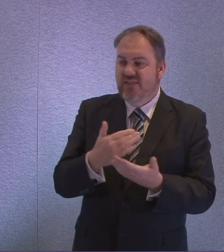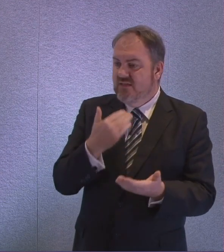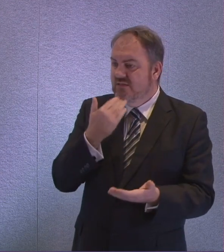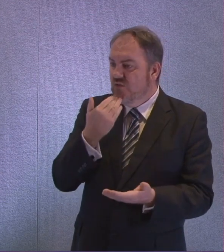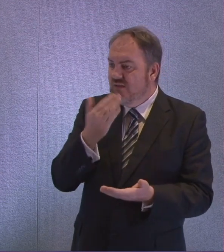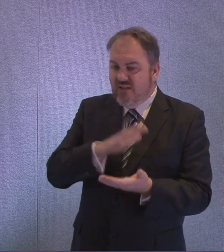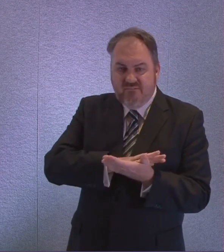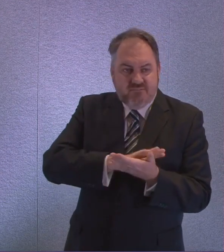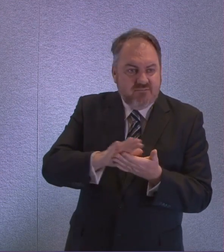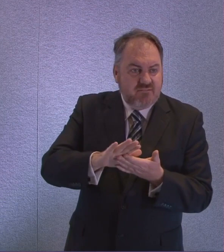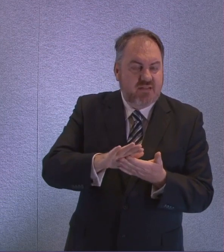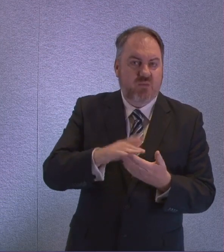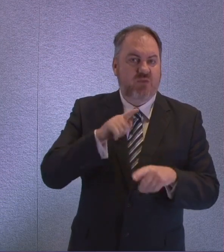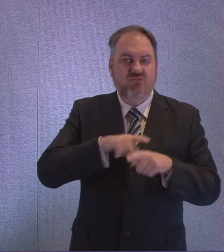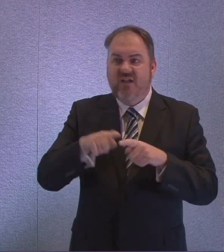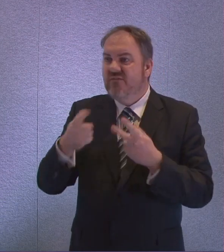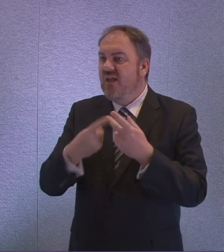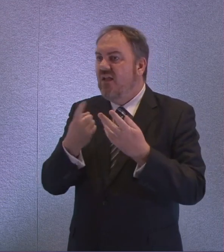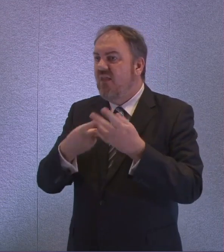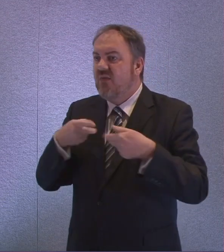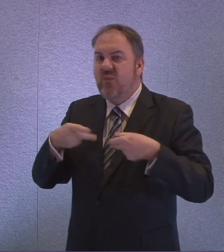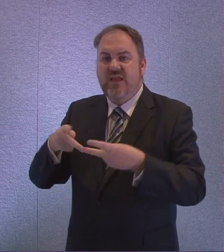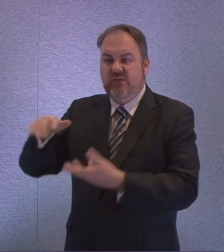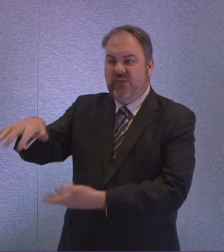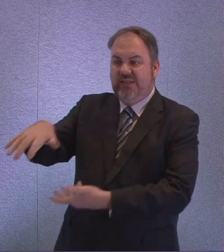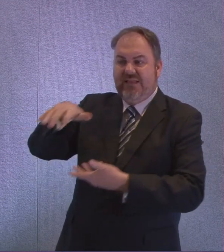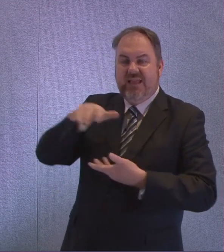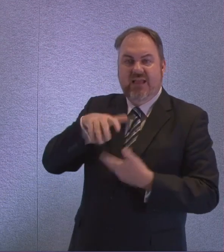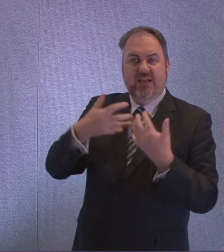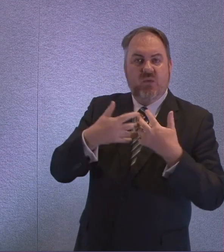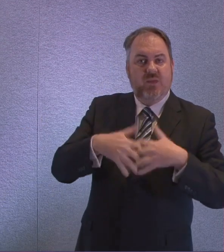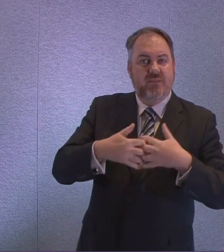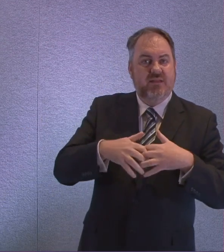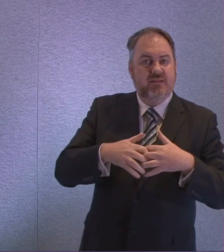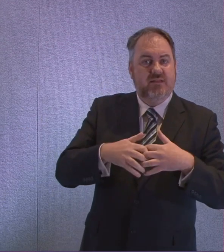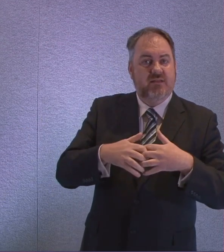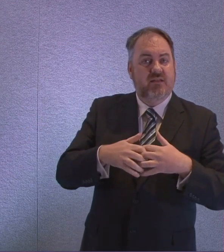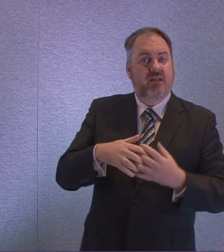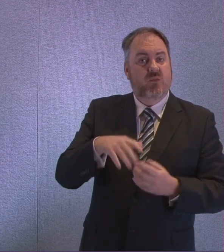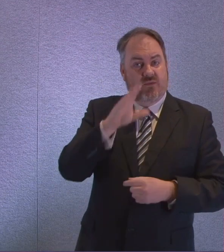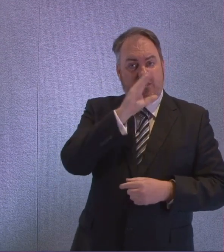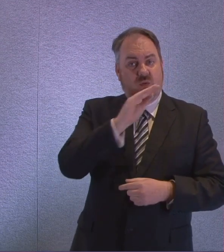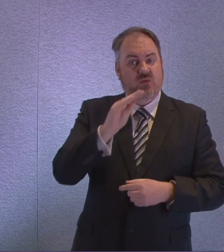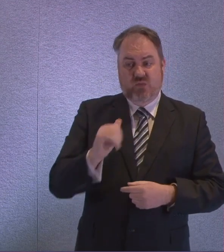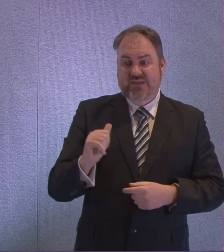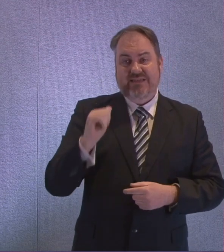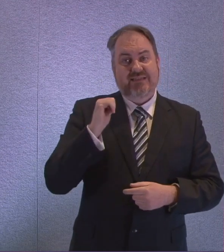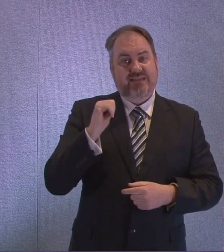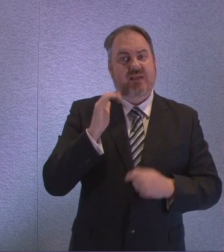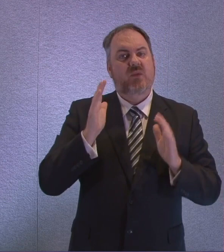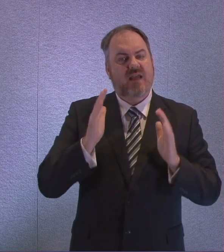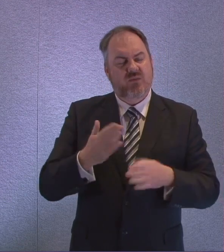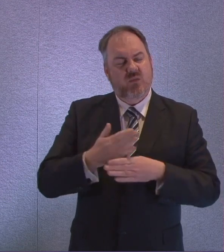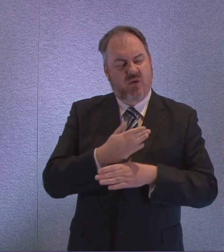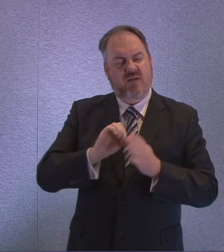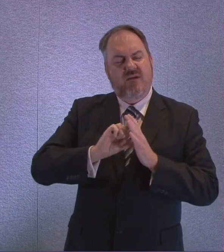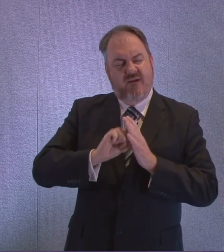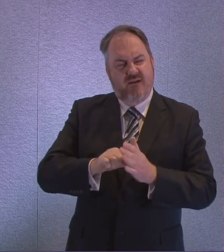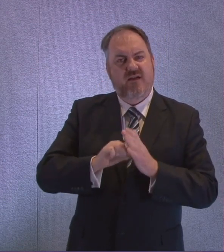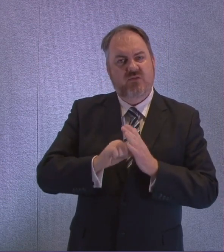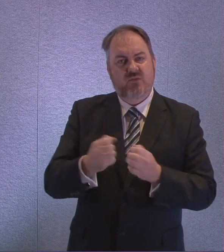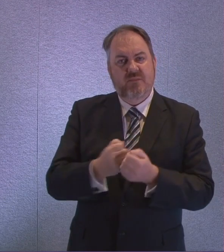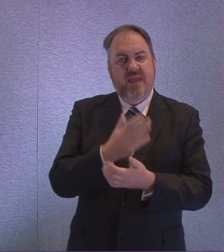they arise. And we commented yesterday at the briefing, Jean Freeman and I did, about working to make sure that distribution